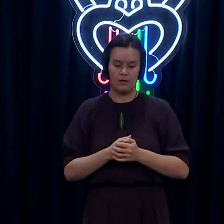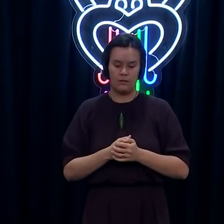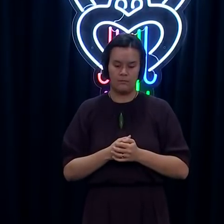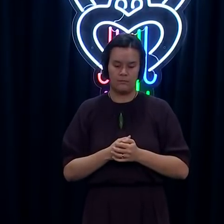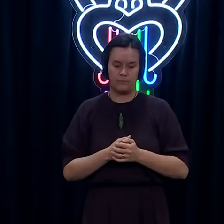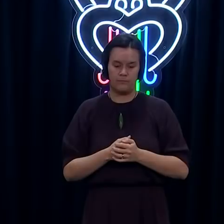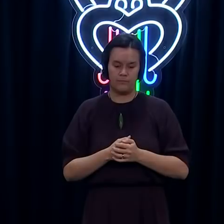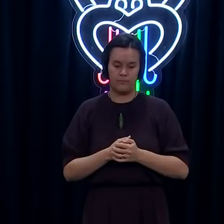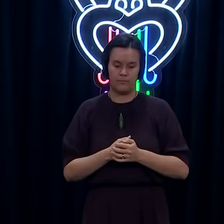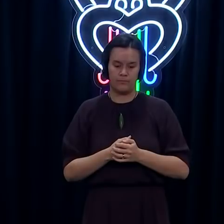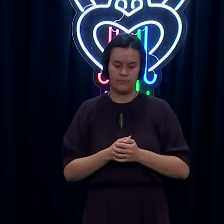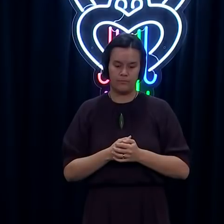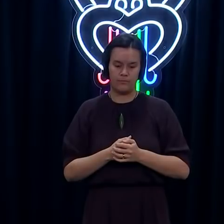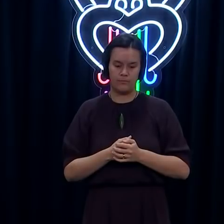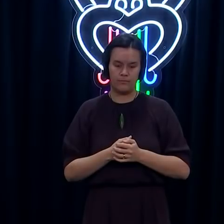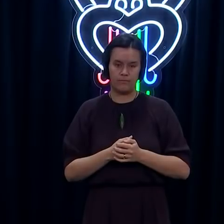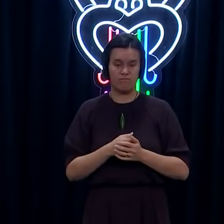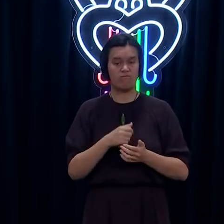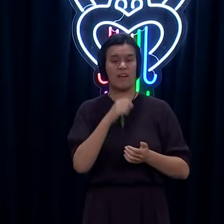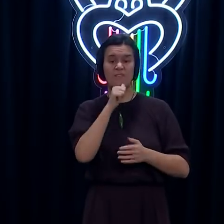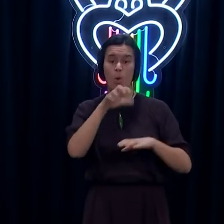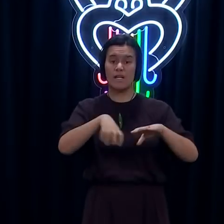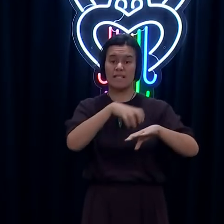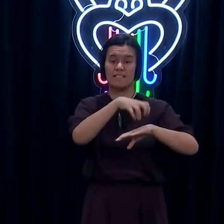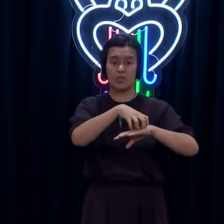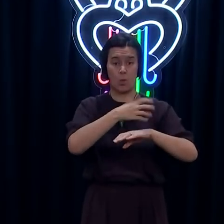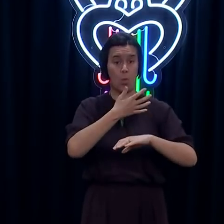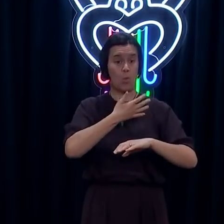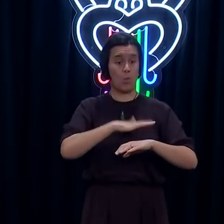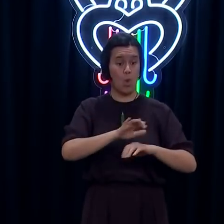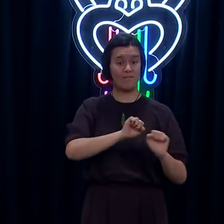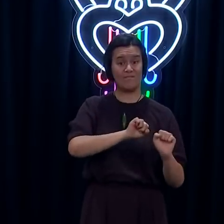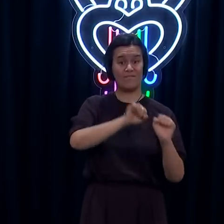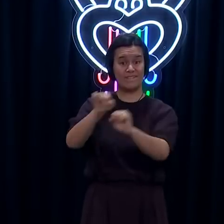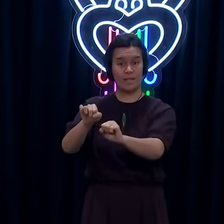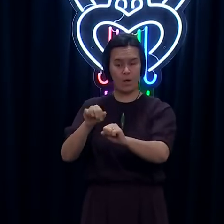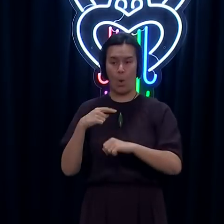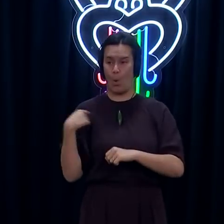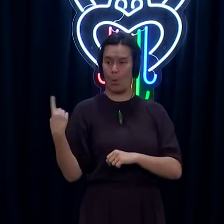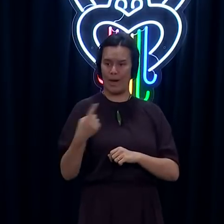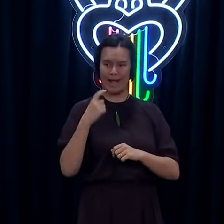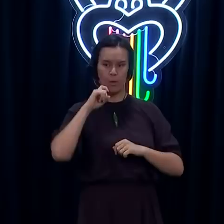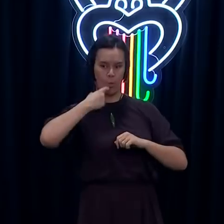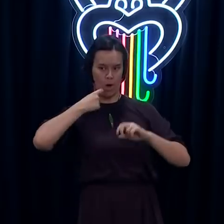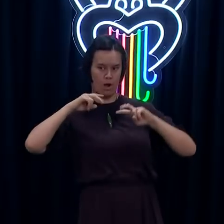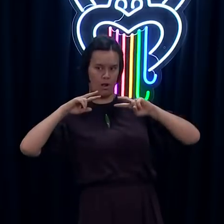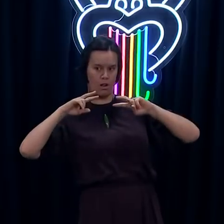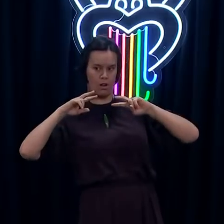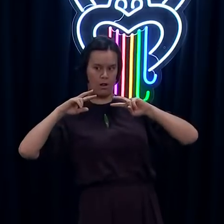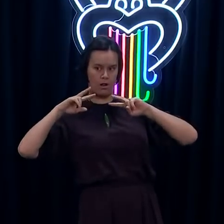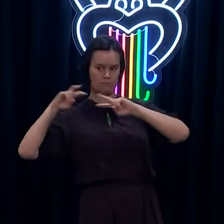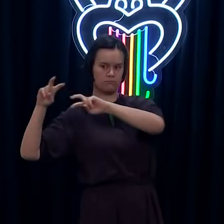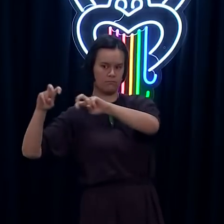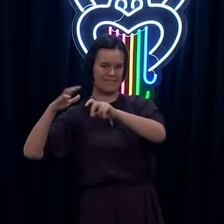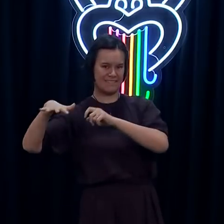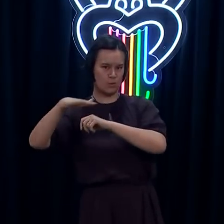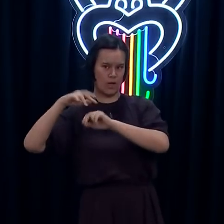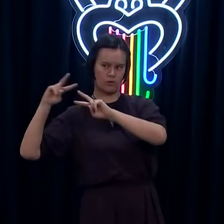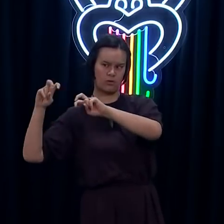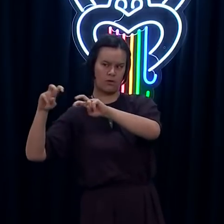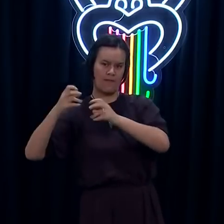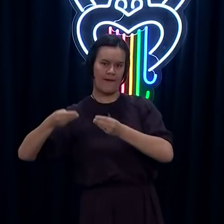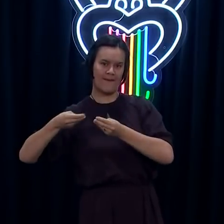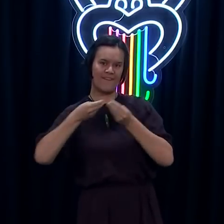to a departing organisation, threat assessment if you like, in order for them to make a decision as to what